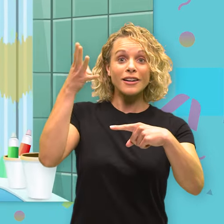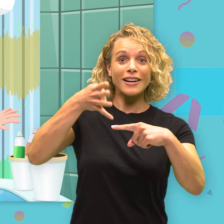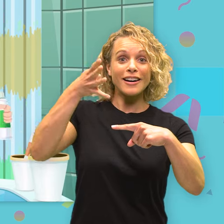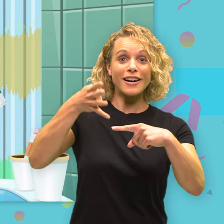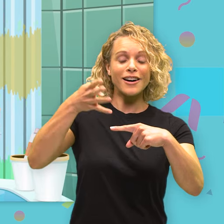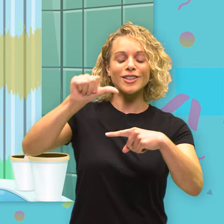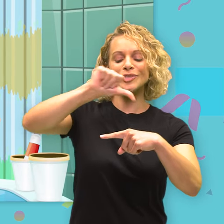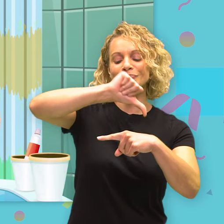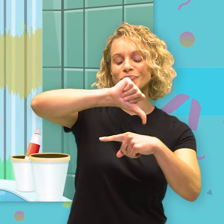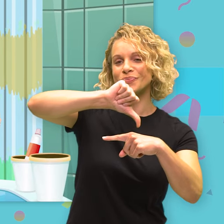and get your toothpaste.